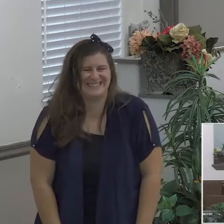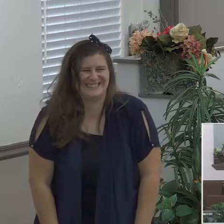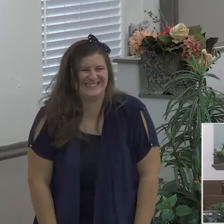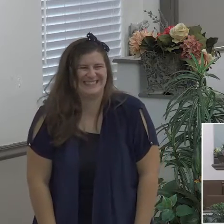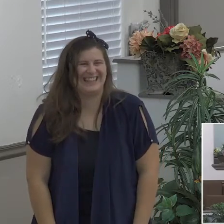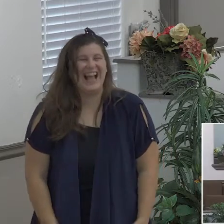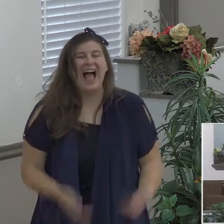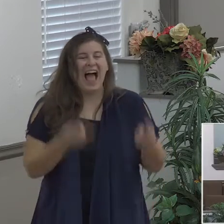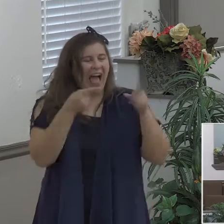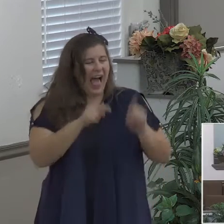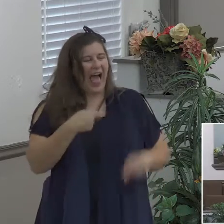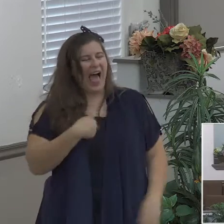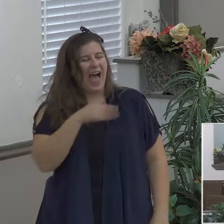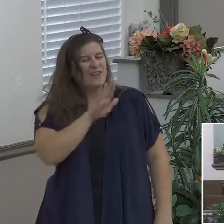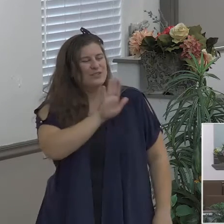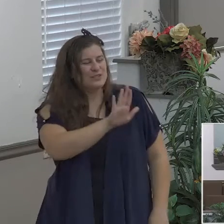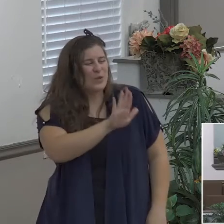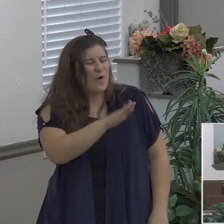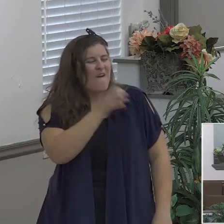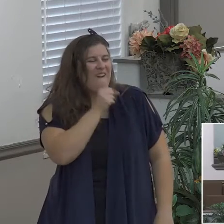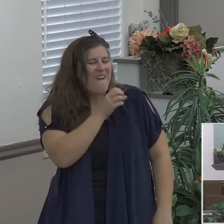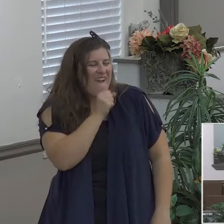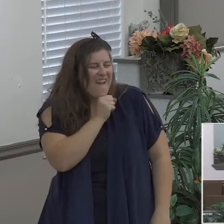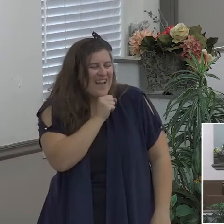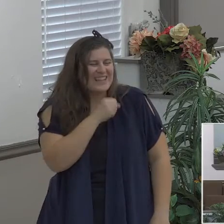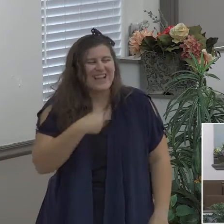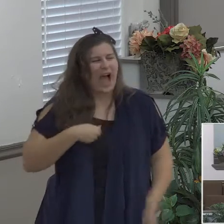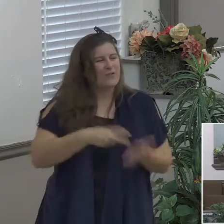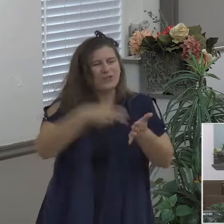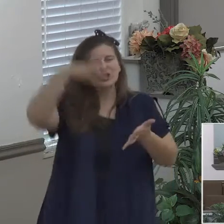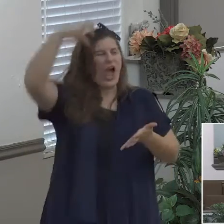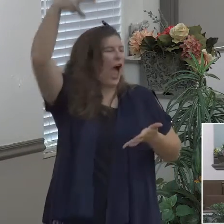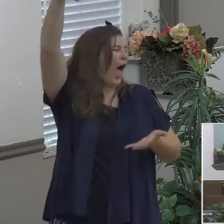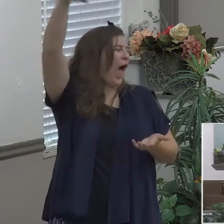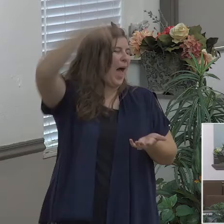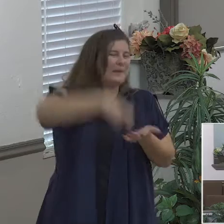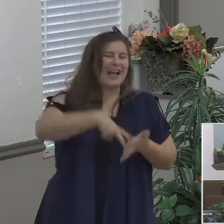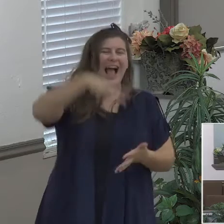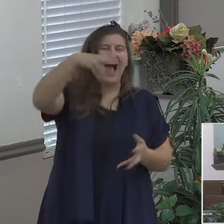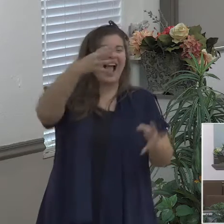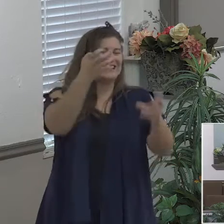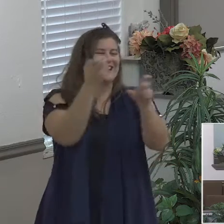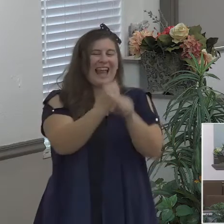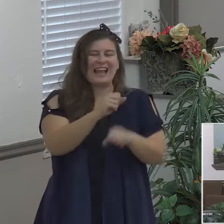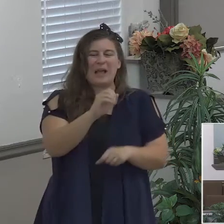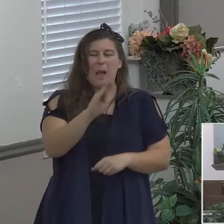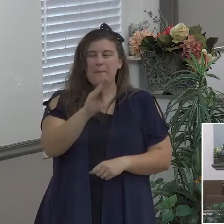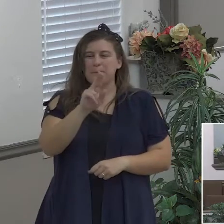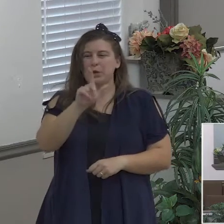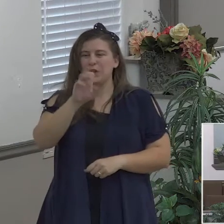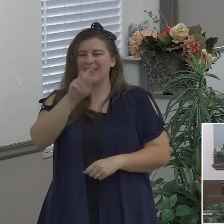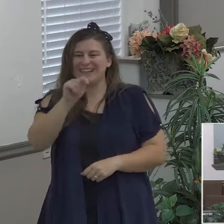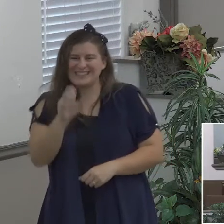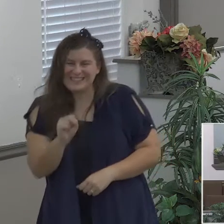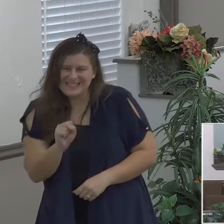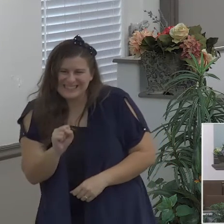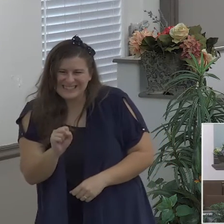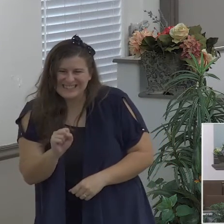and catching them and I mean you know joking and I said 33